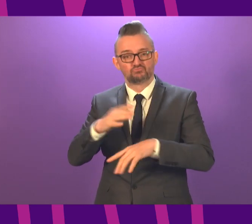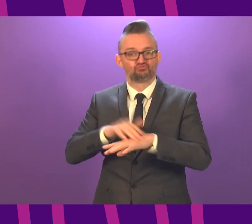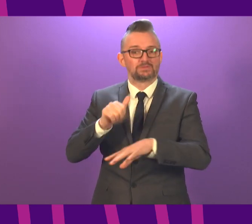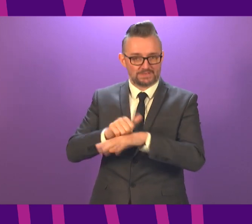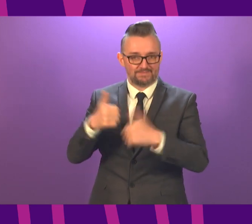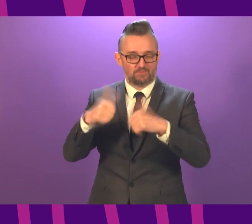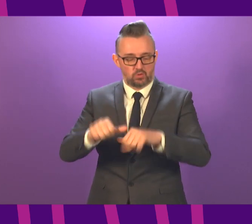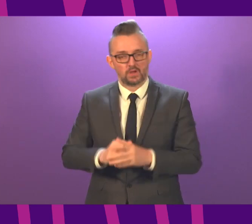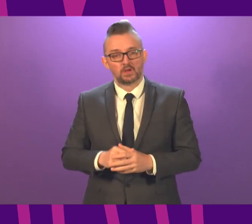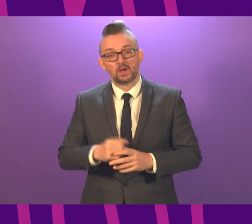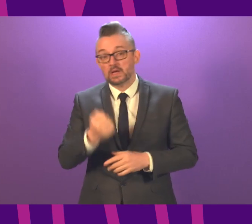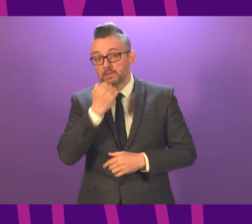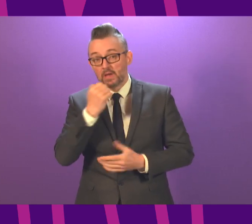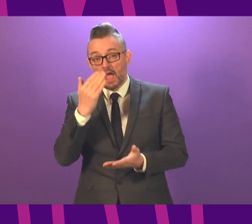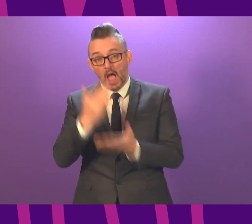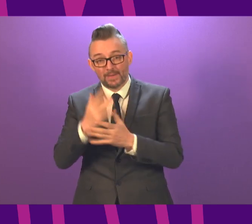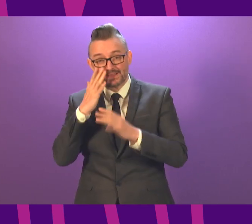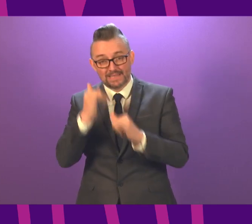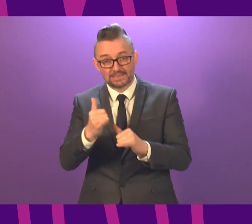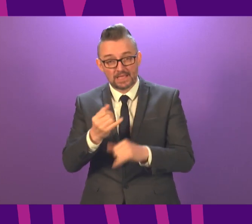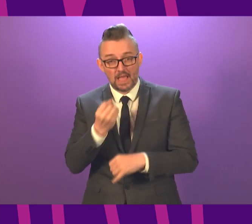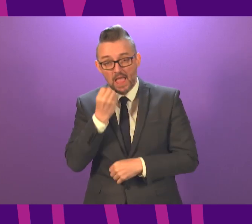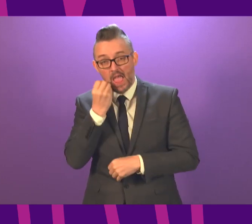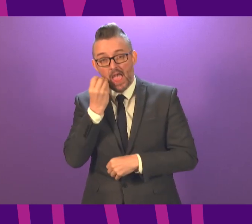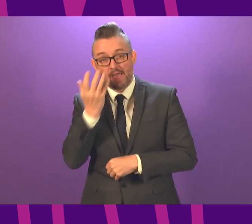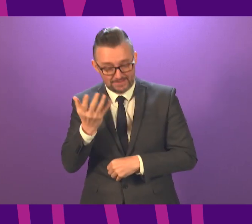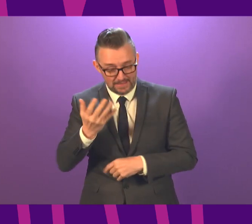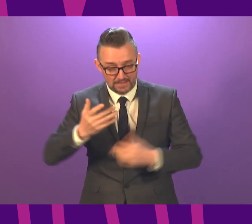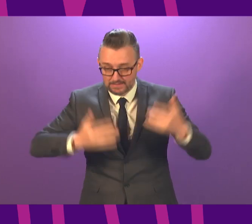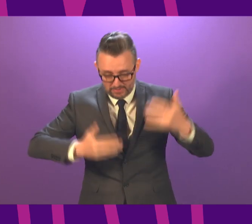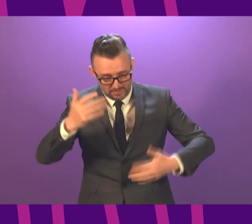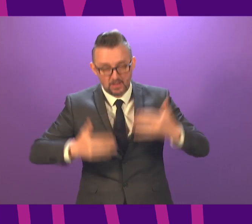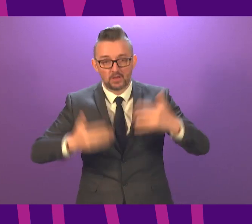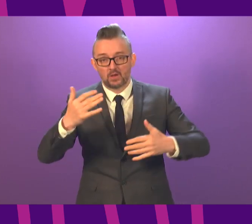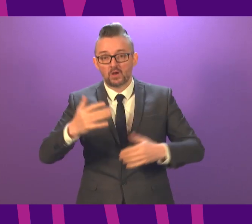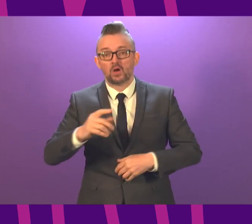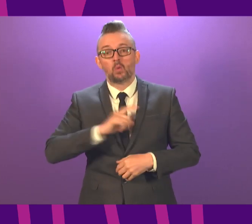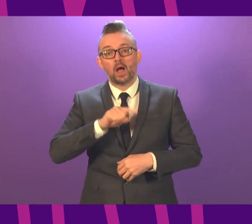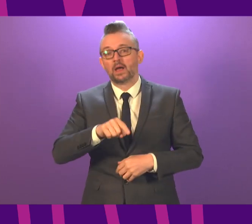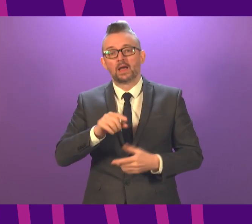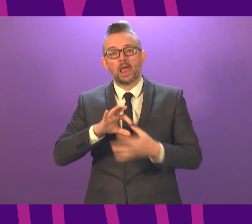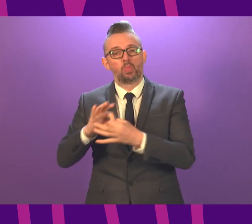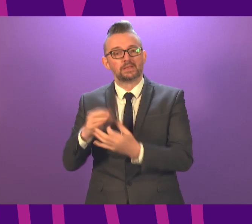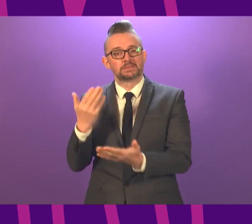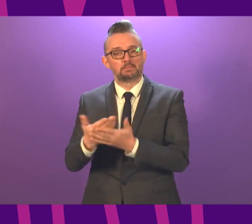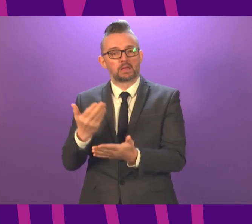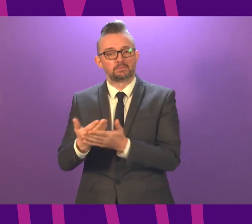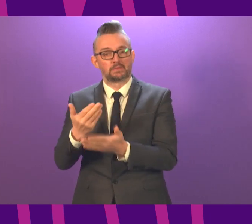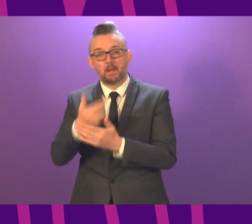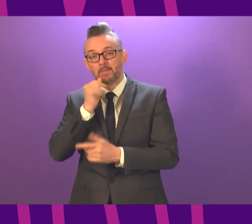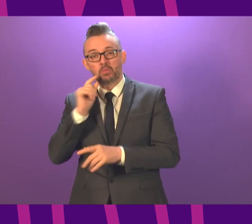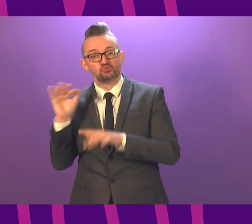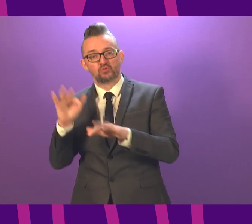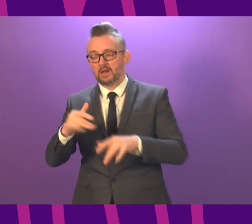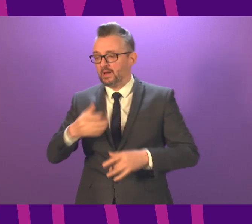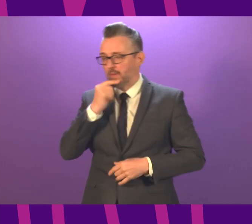The number of tests, though, that are actually carried out on any given day is largely demand-driven because it is people